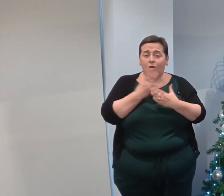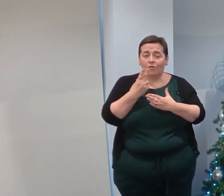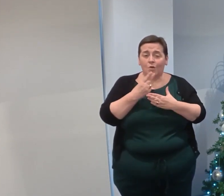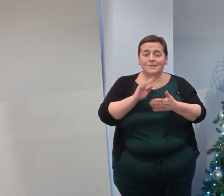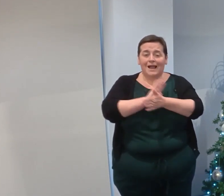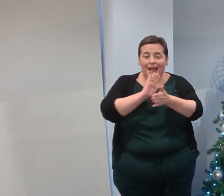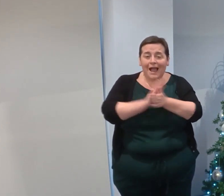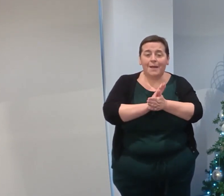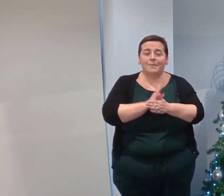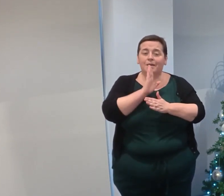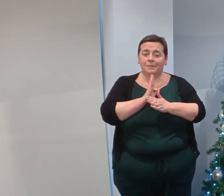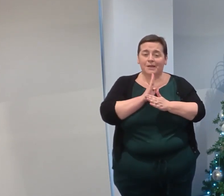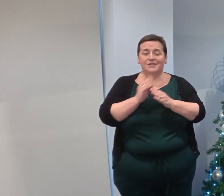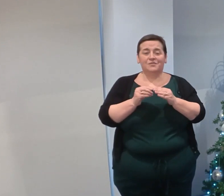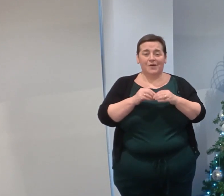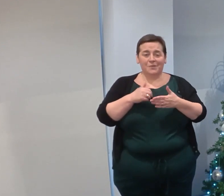festive period.